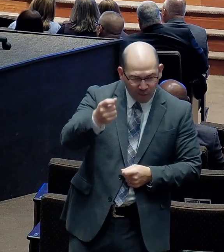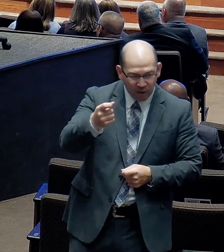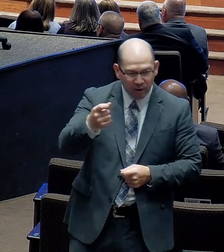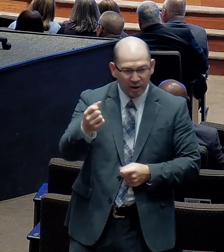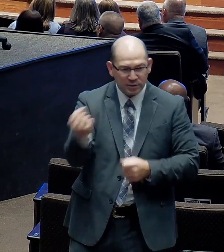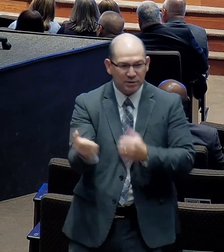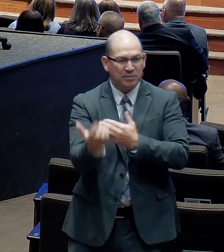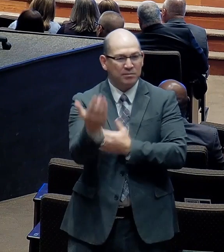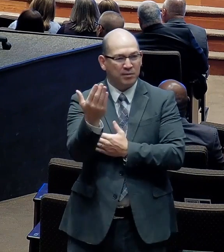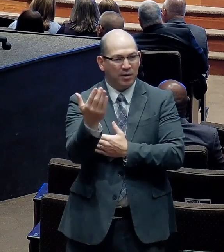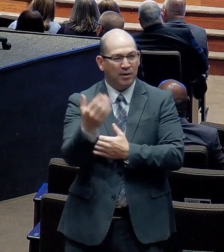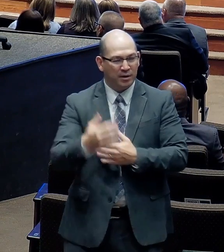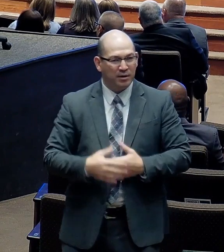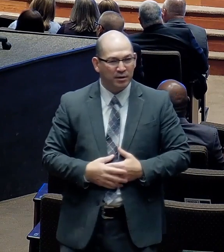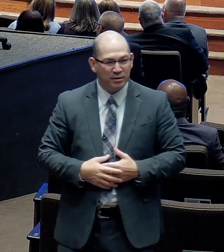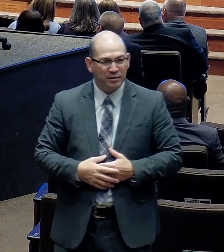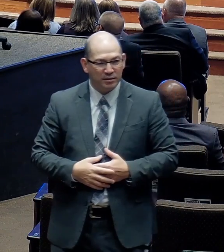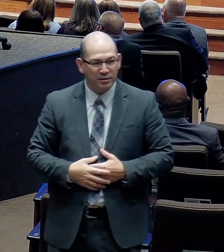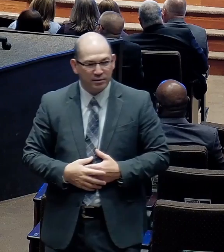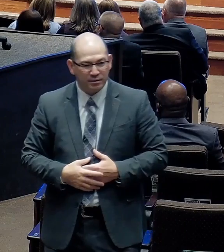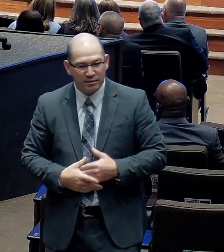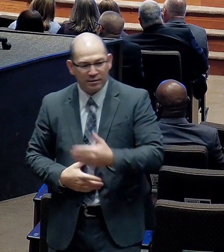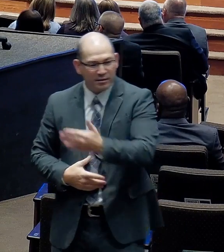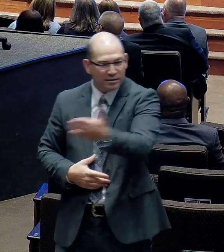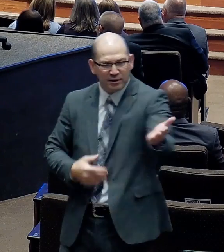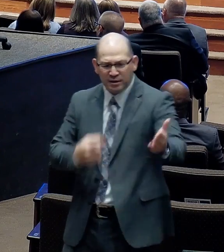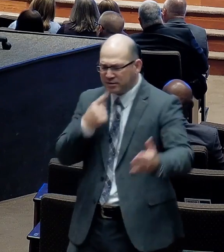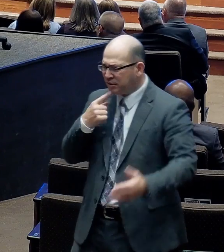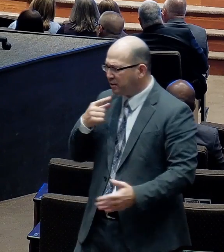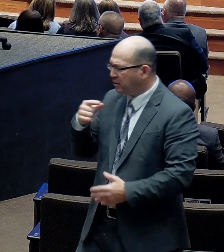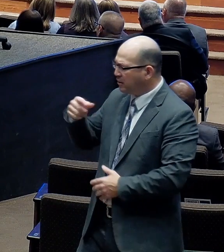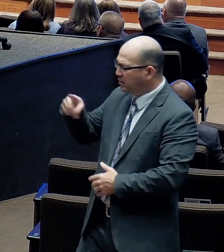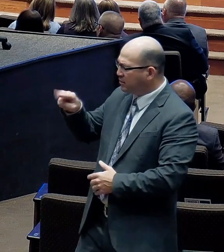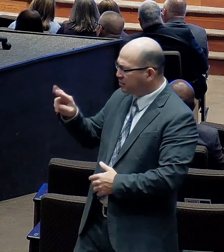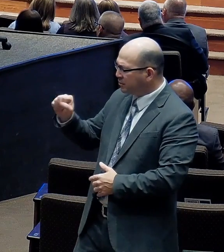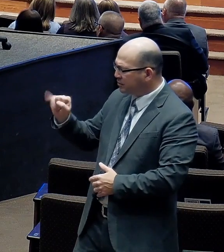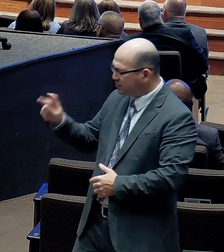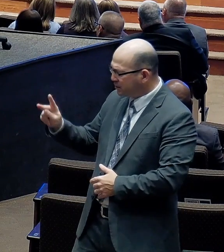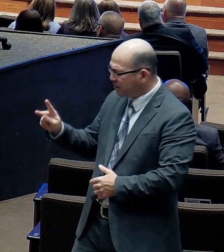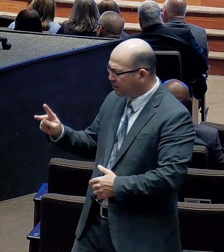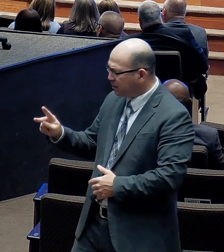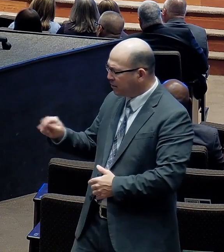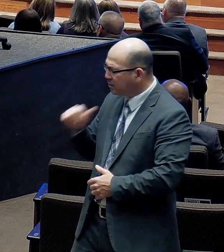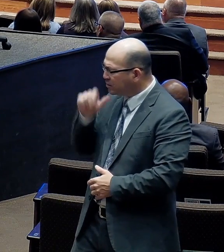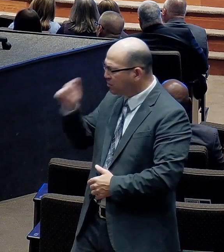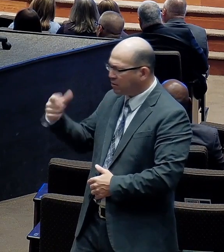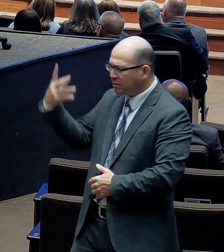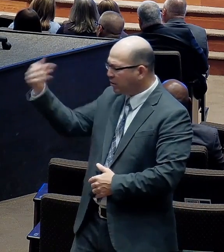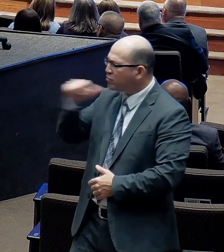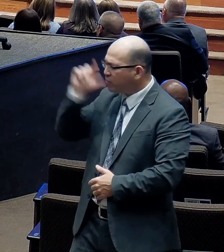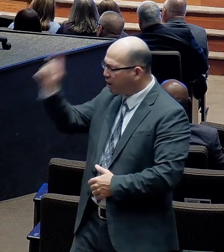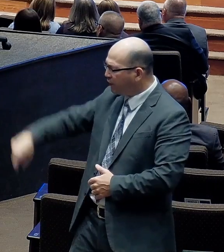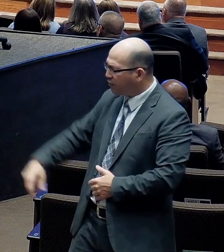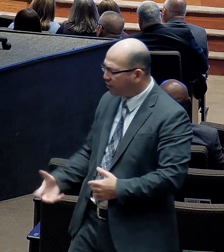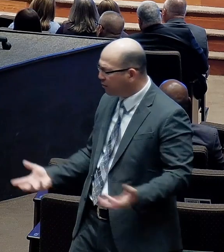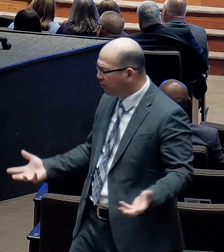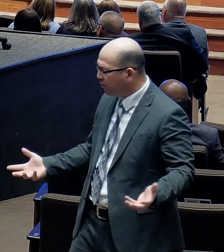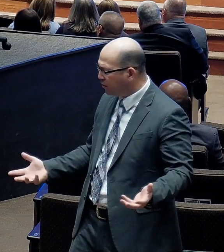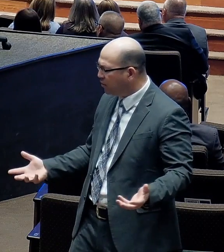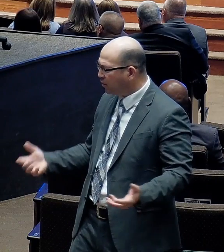You don't have to go. And I said. I know I don't have to go. They said. It's all right. We got it. I said. I'm not going for